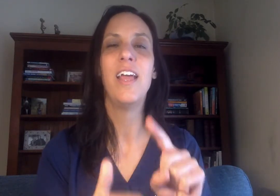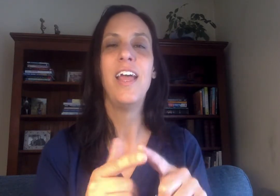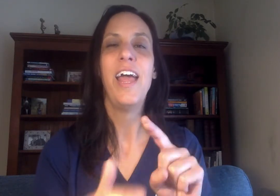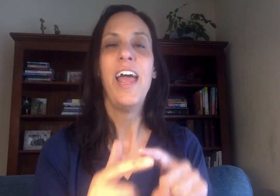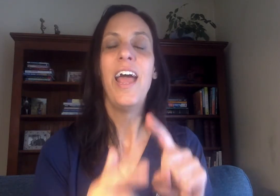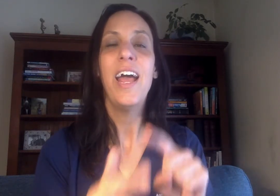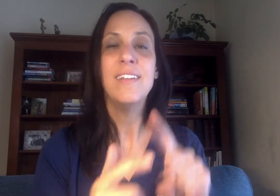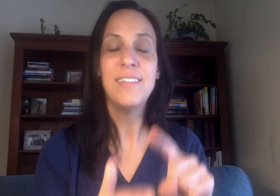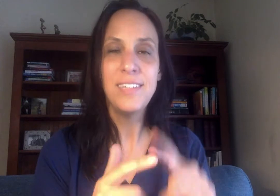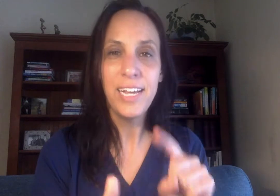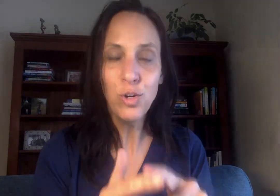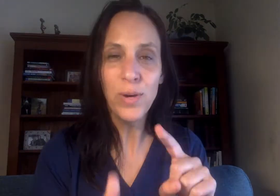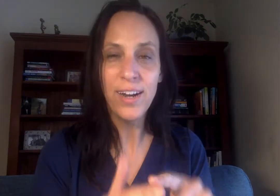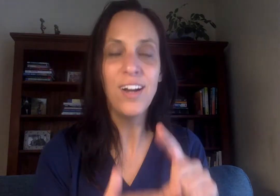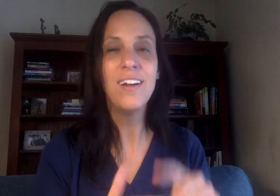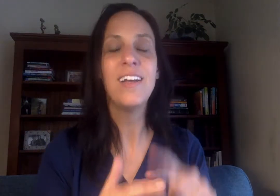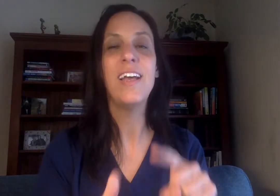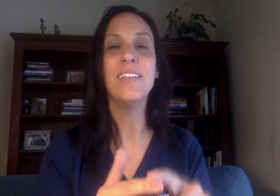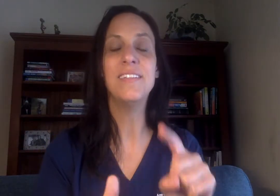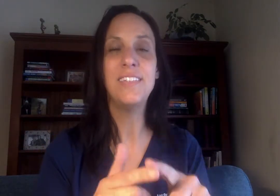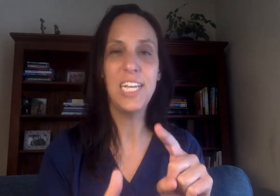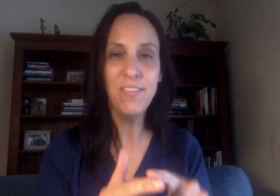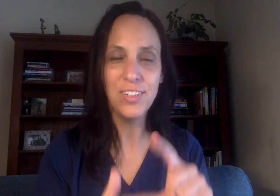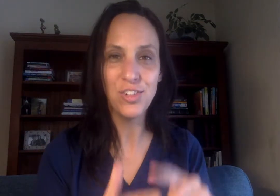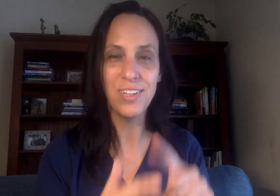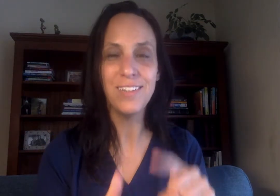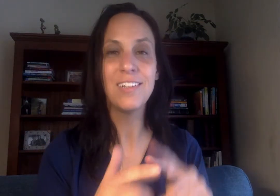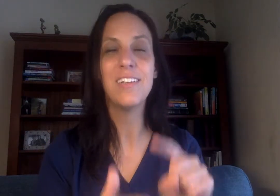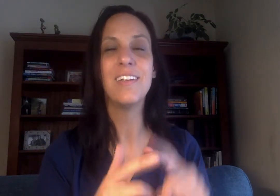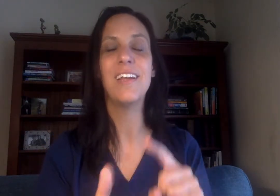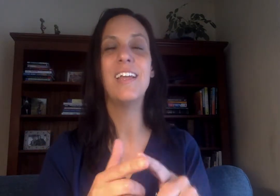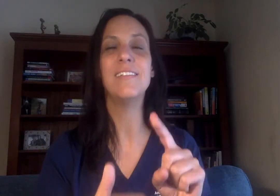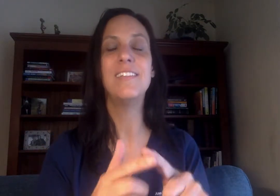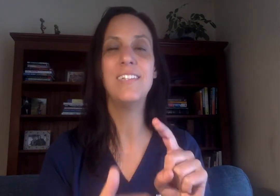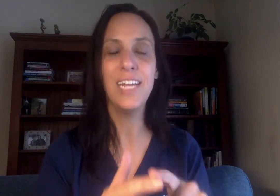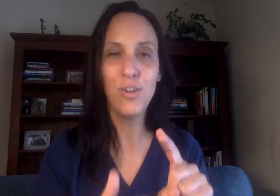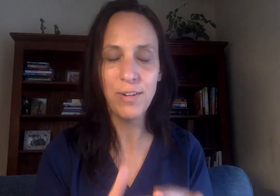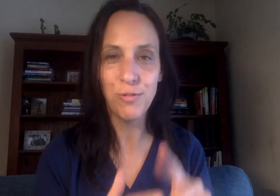and stay aware and stay vigilant and stay grateful?